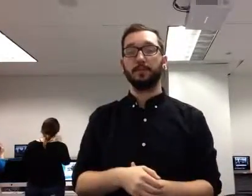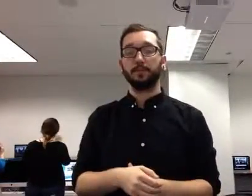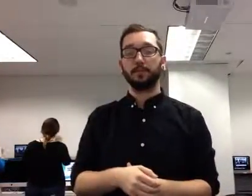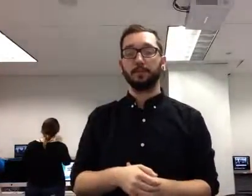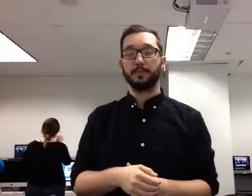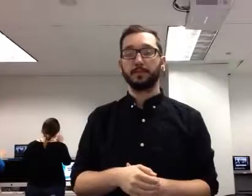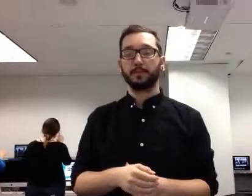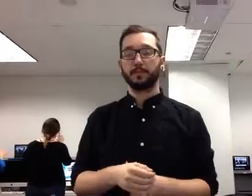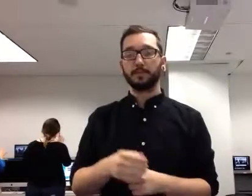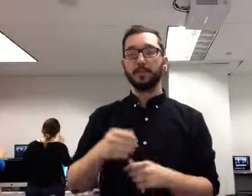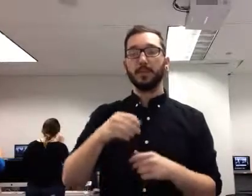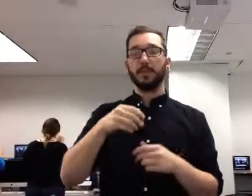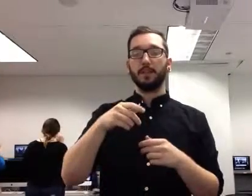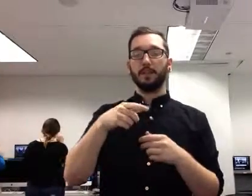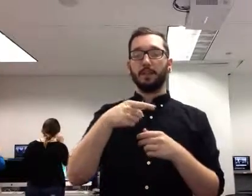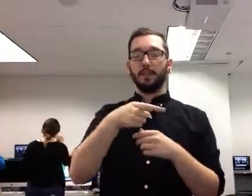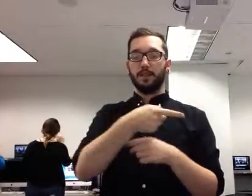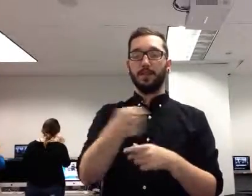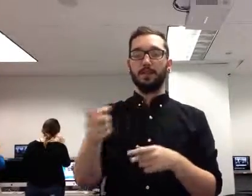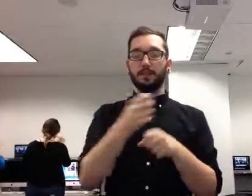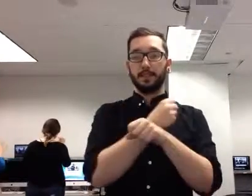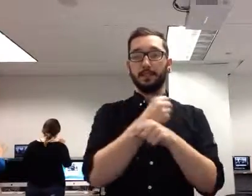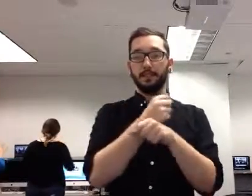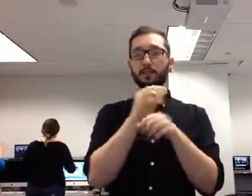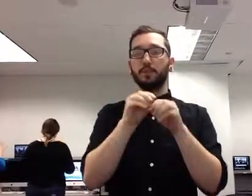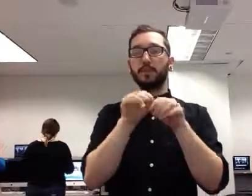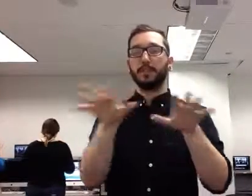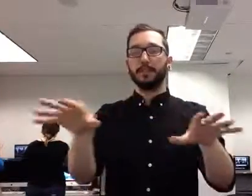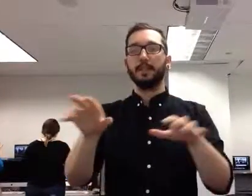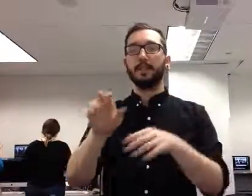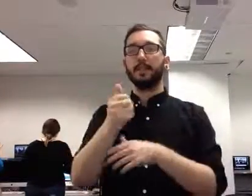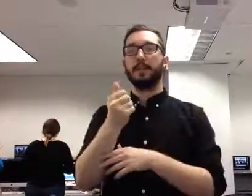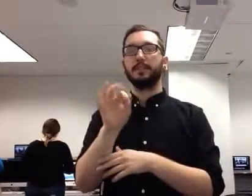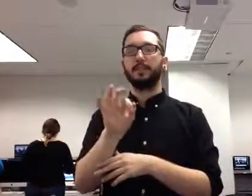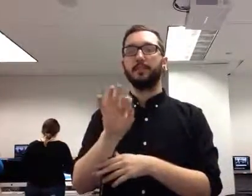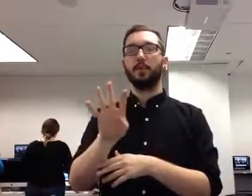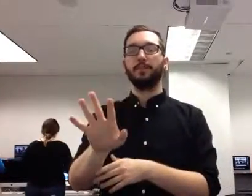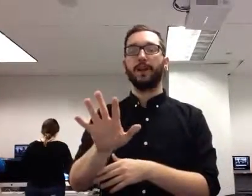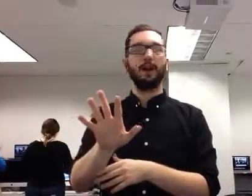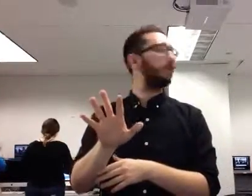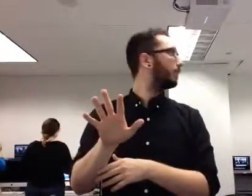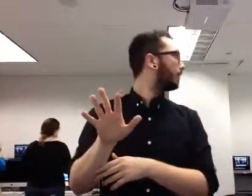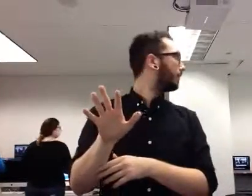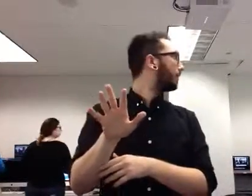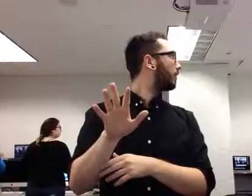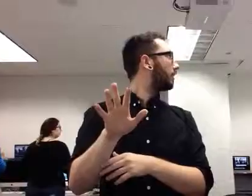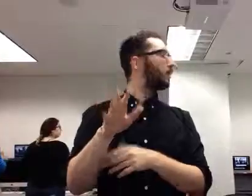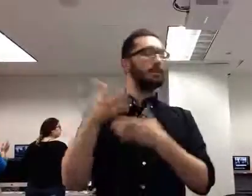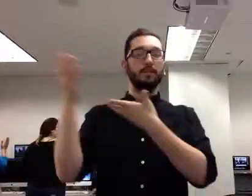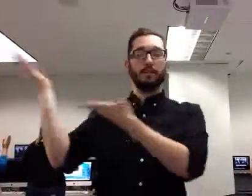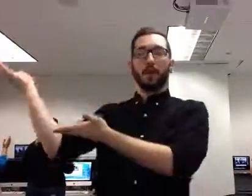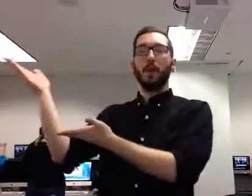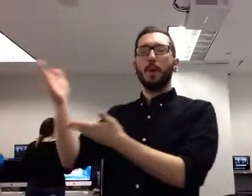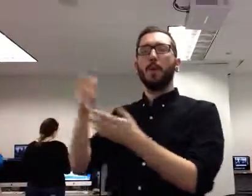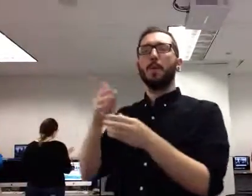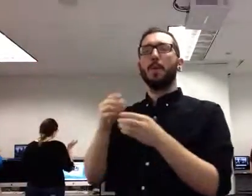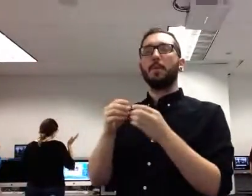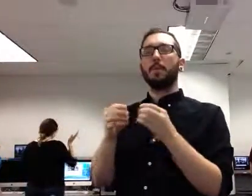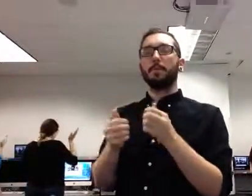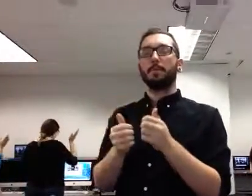1945, most people say they've been doctored. And I'll explain what I mean by doctored in a